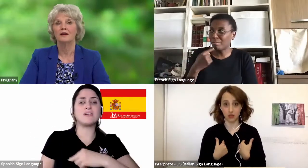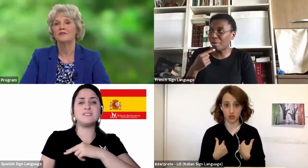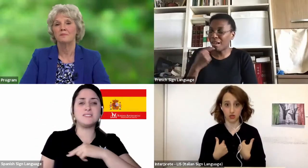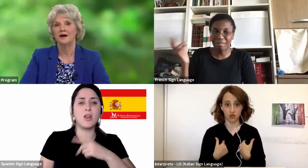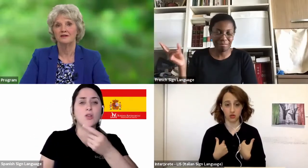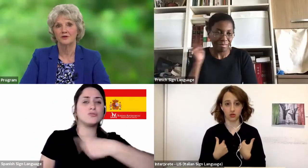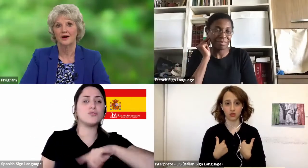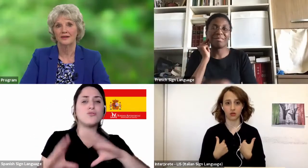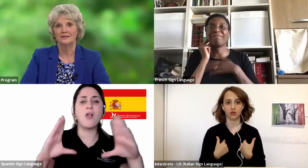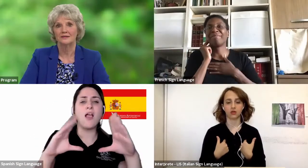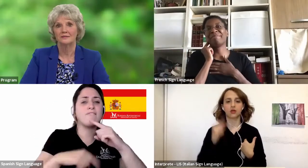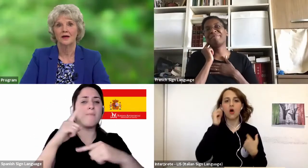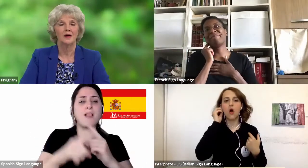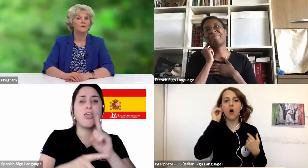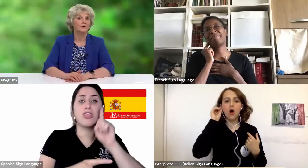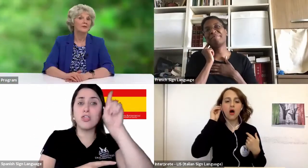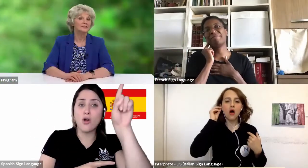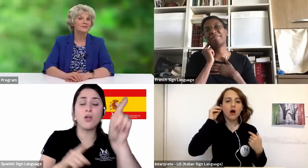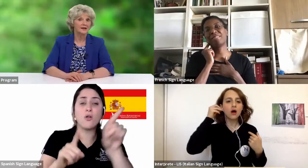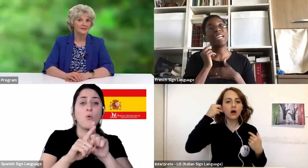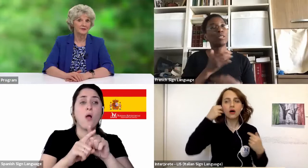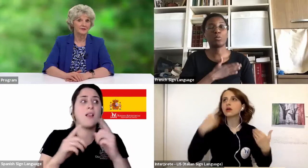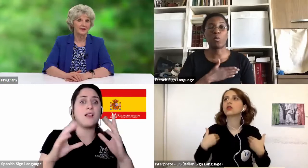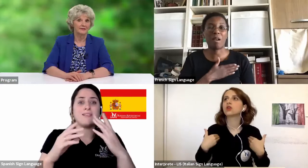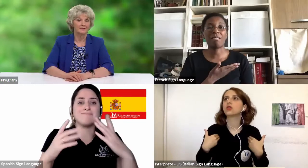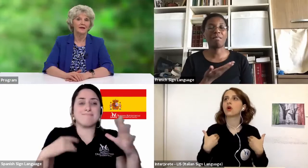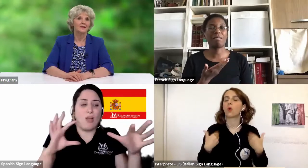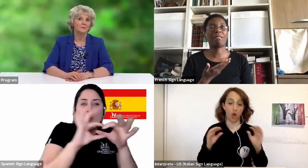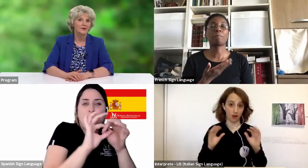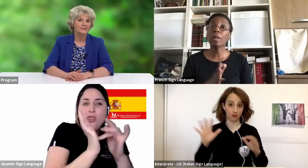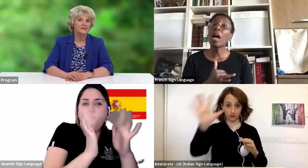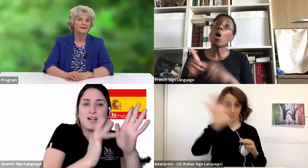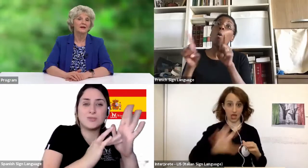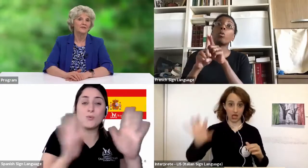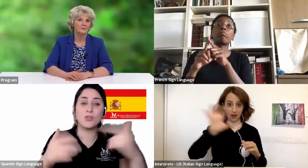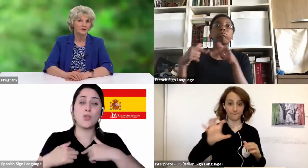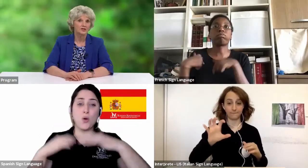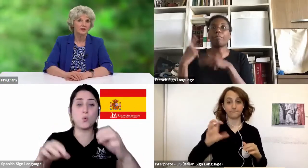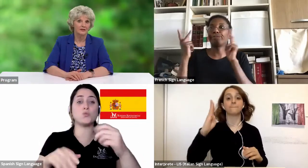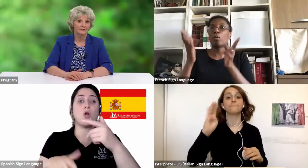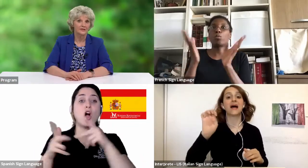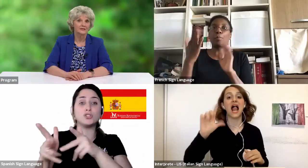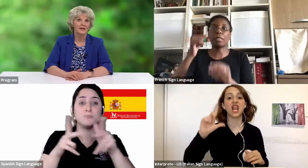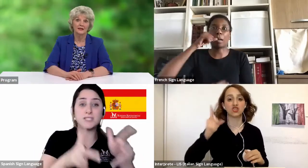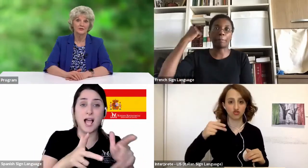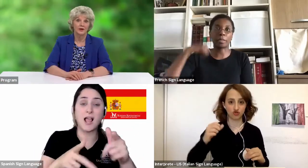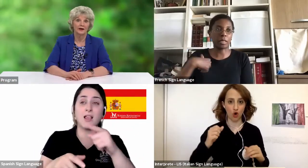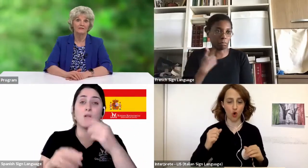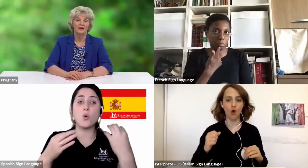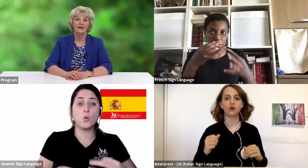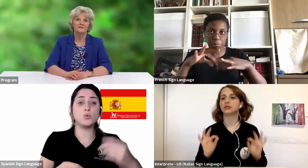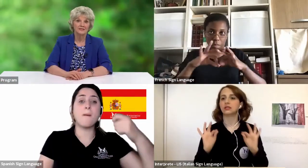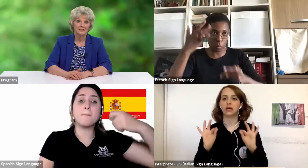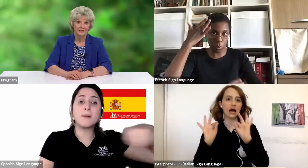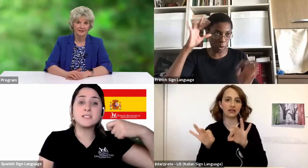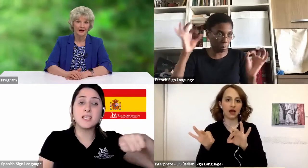a part of the body of Christ. While I was in the hospital there, the president of the Belgian conference and his wife